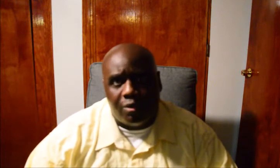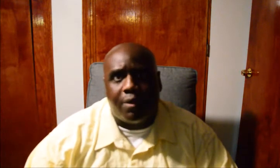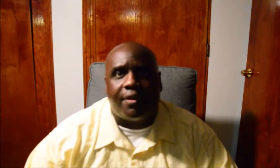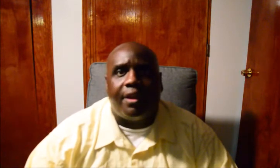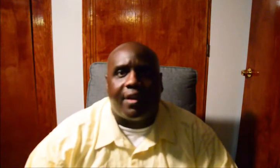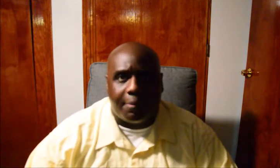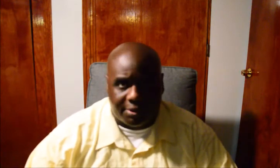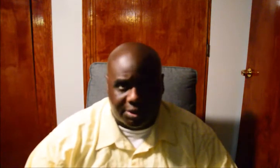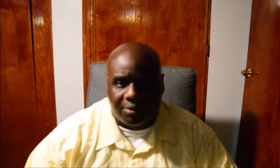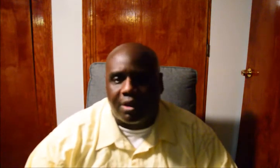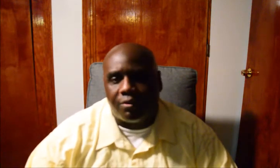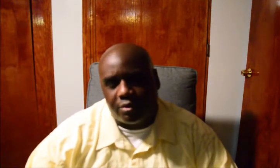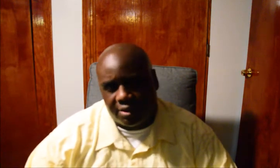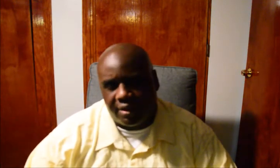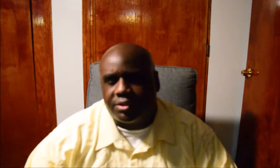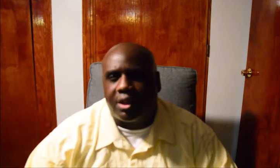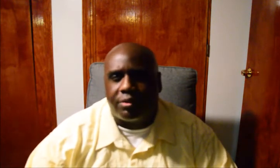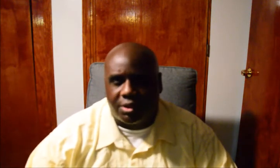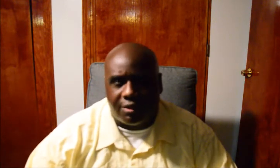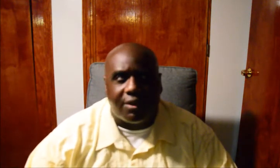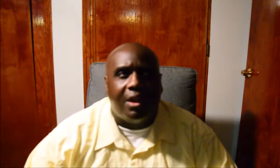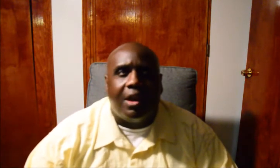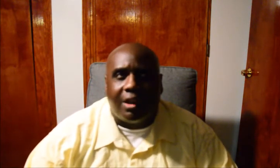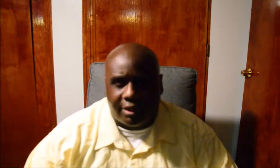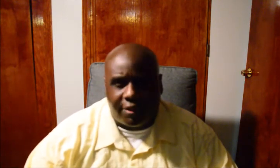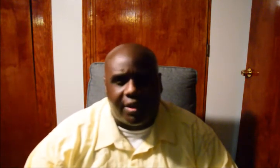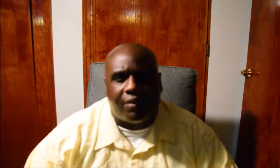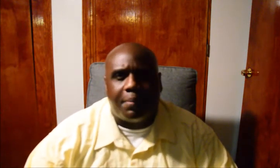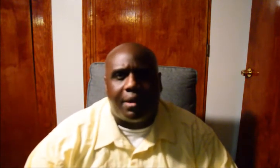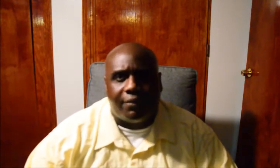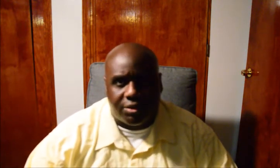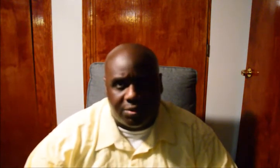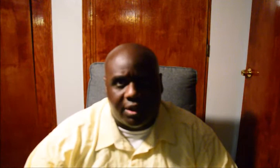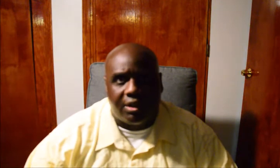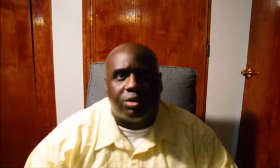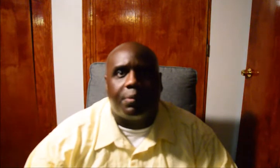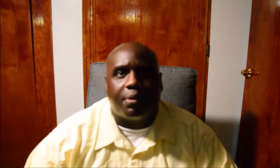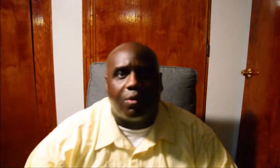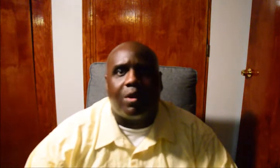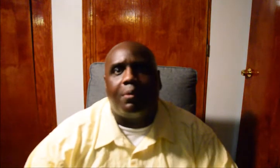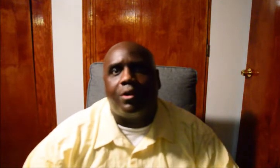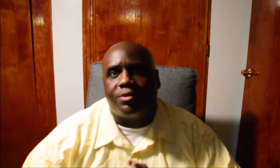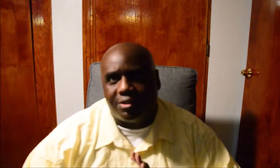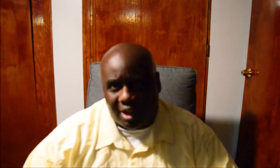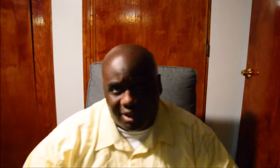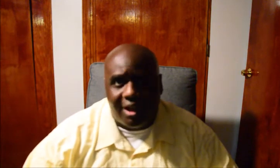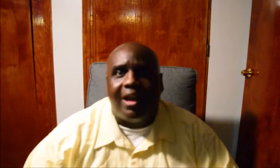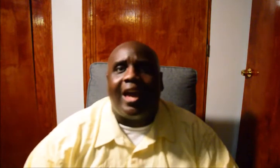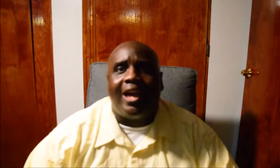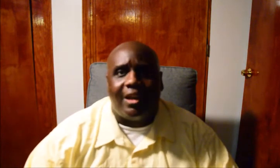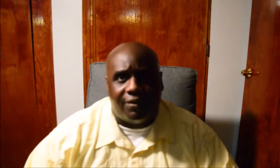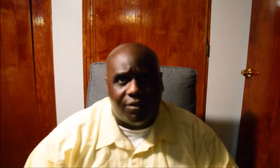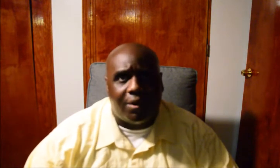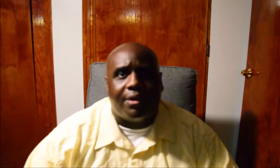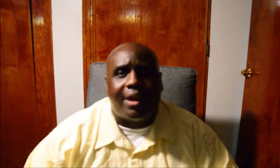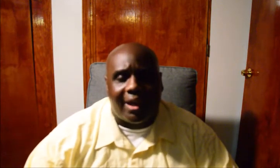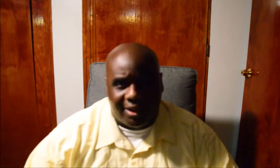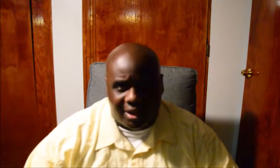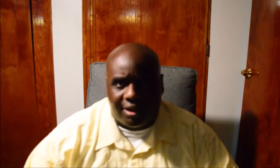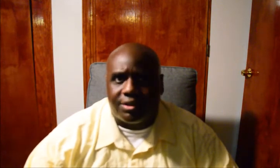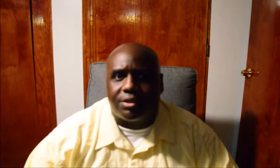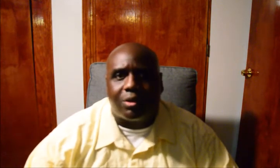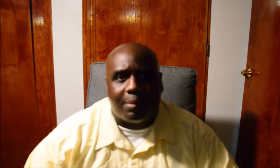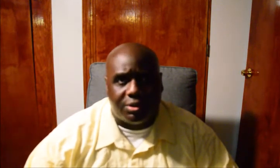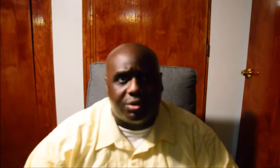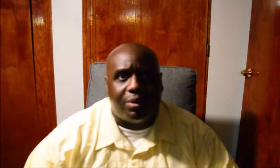at you with another episode of Roosevelt Sounds Off. I'd like to thank everybody for tuning into the program on today, and if you are not